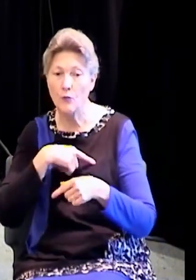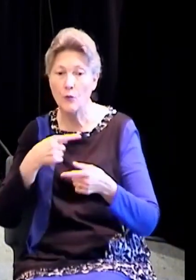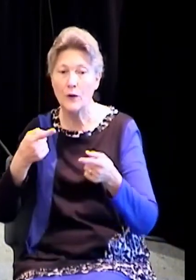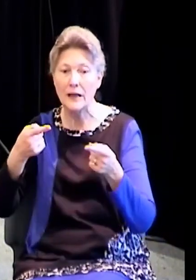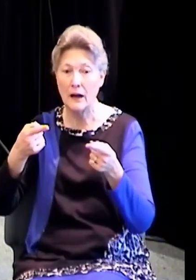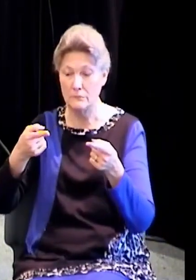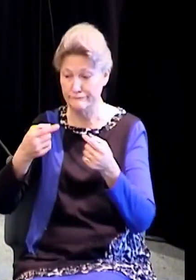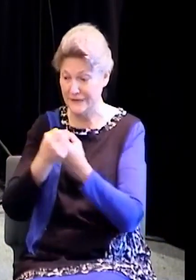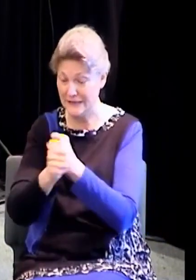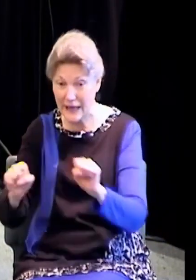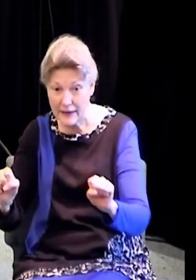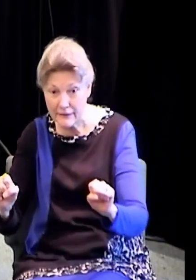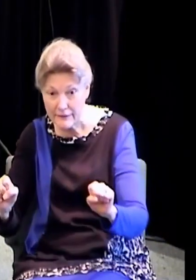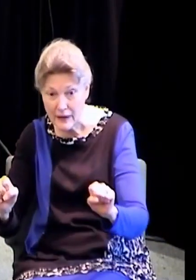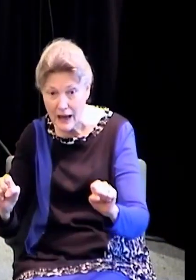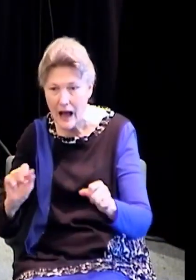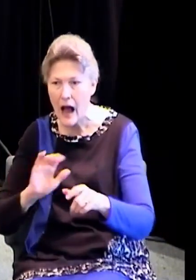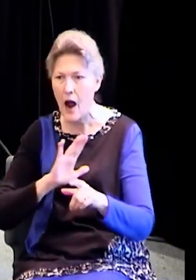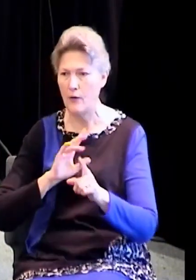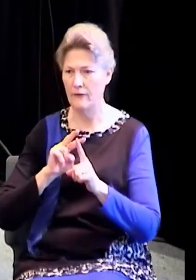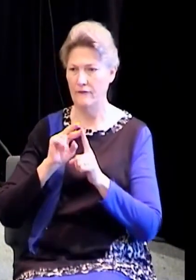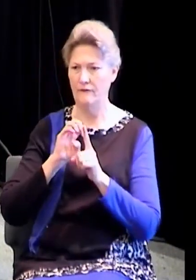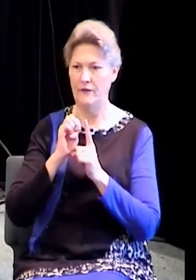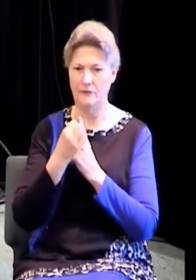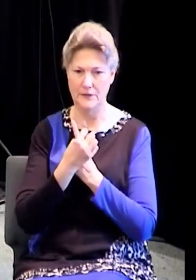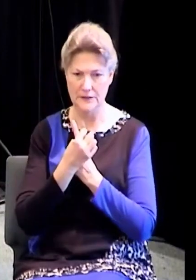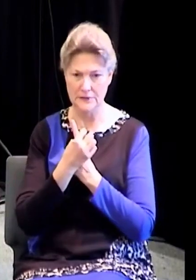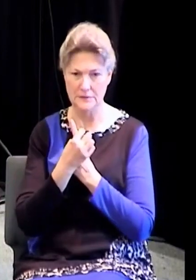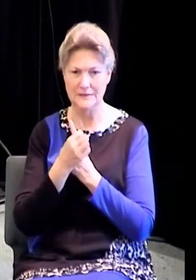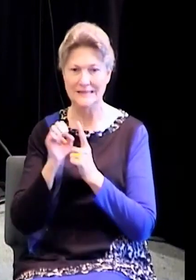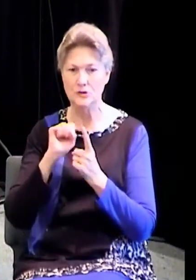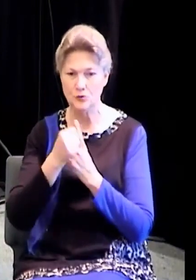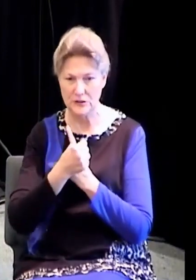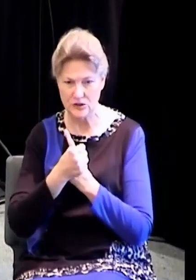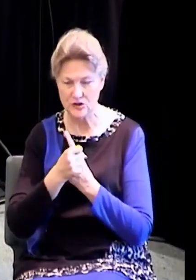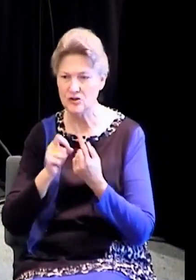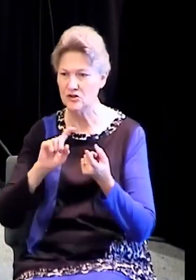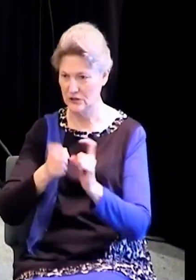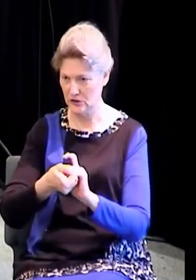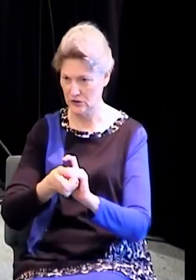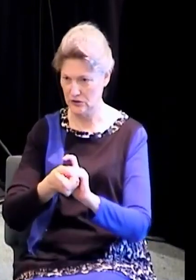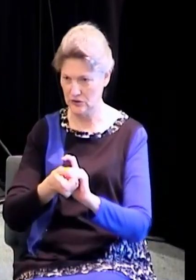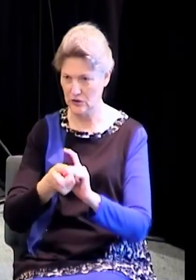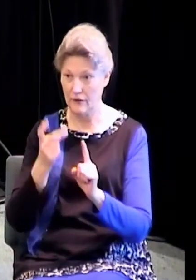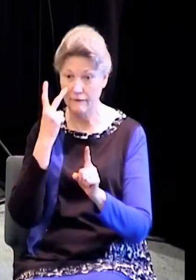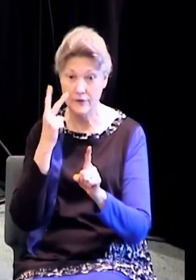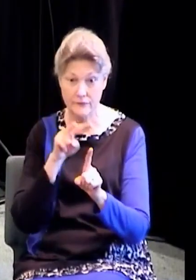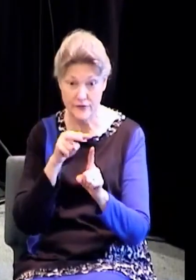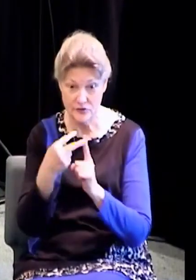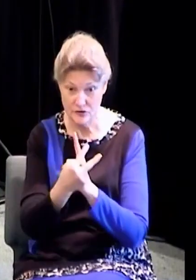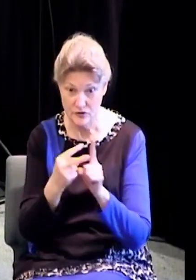not susceptible to before. Our sight changes when we're born.